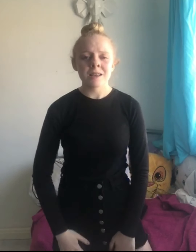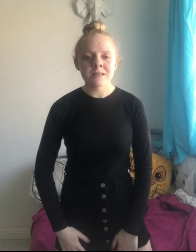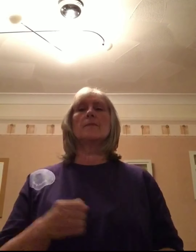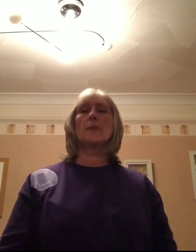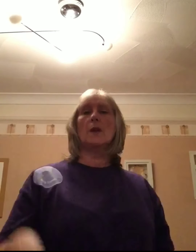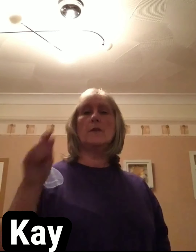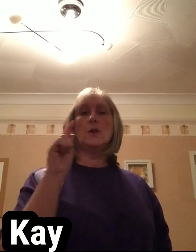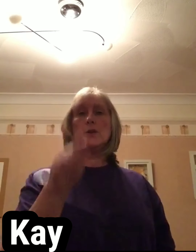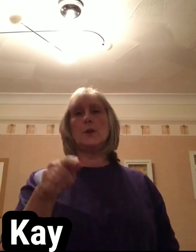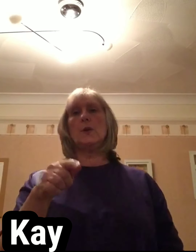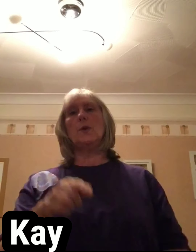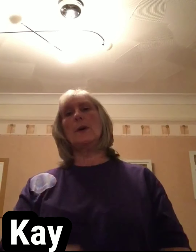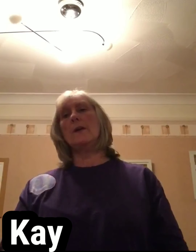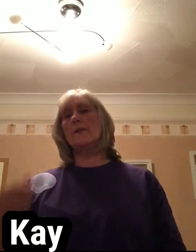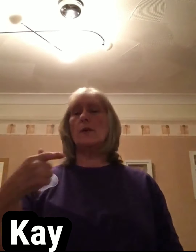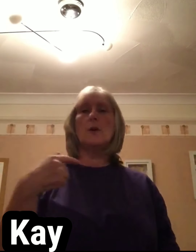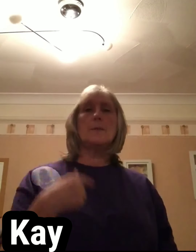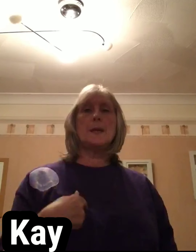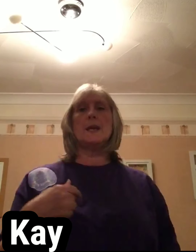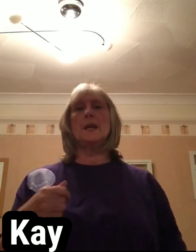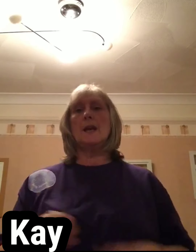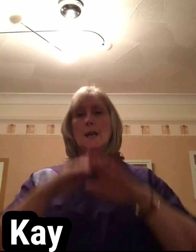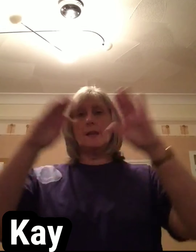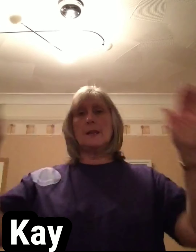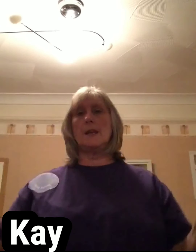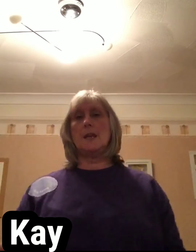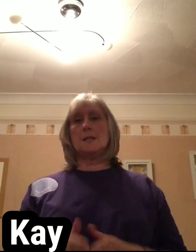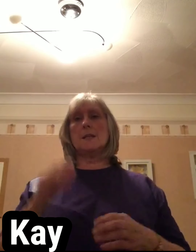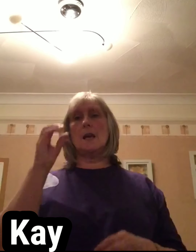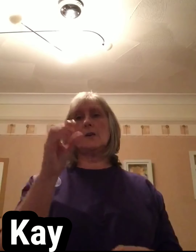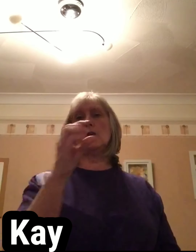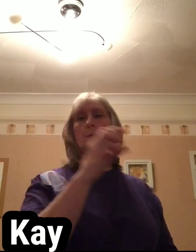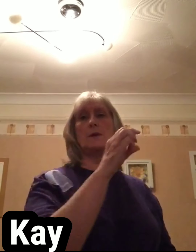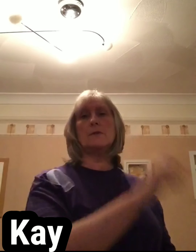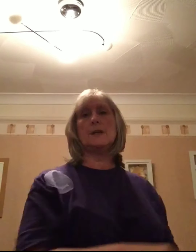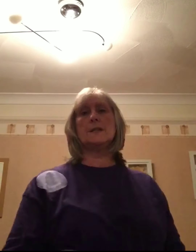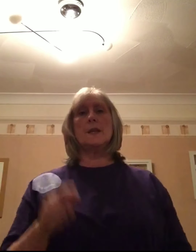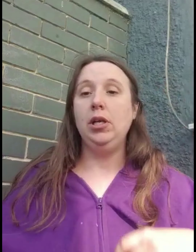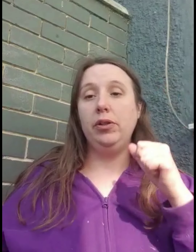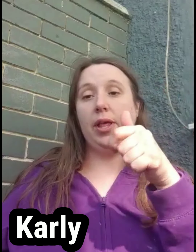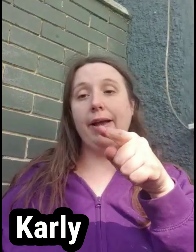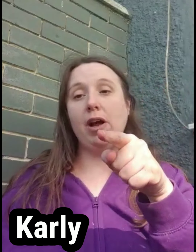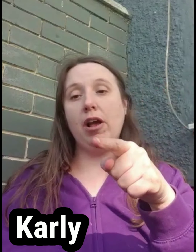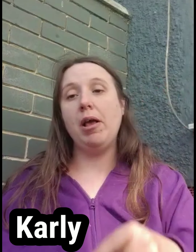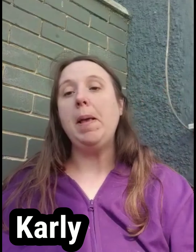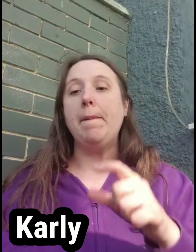For you and for me and the entire human race There are people